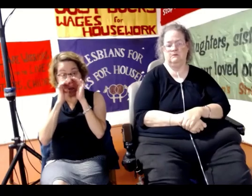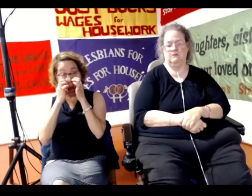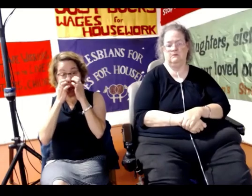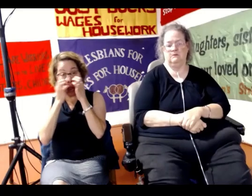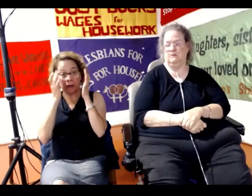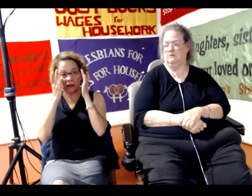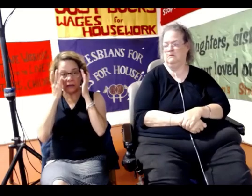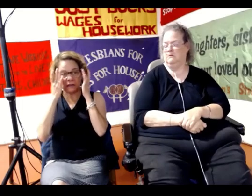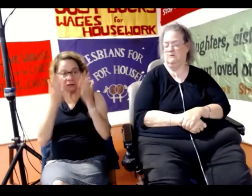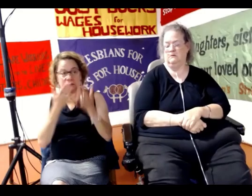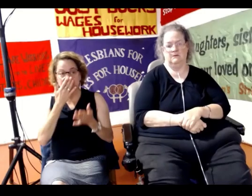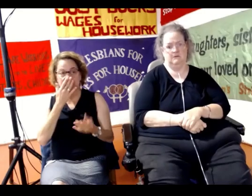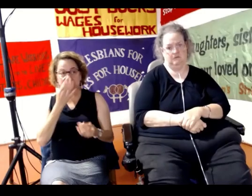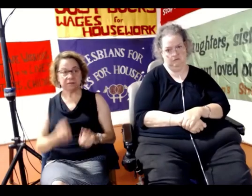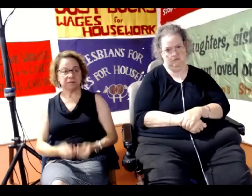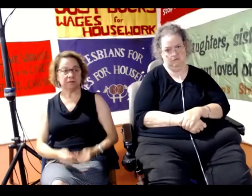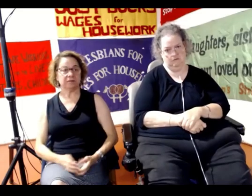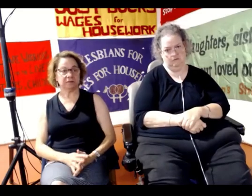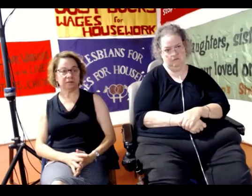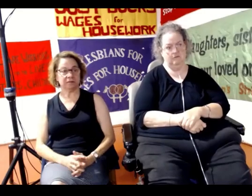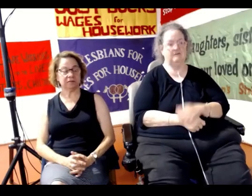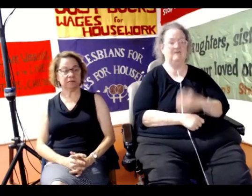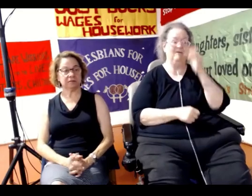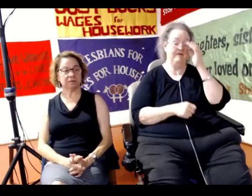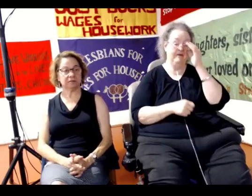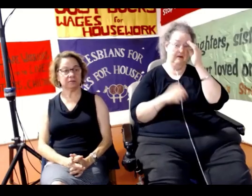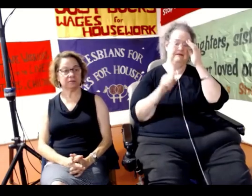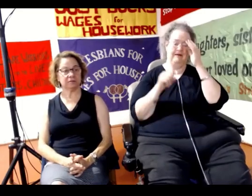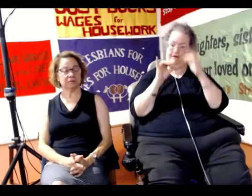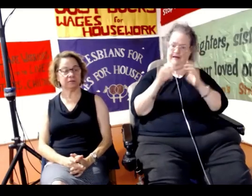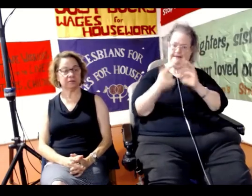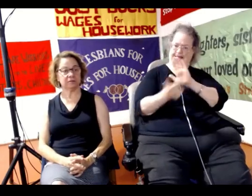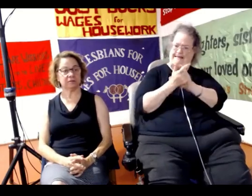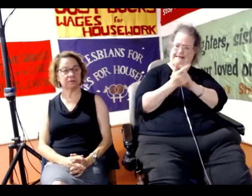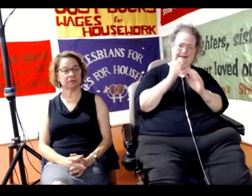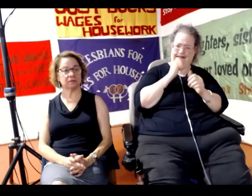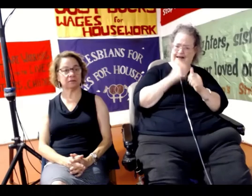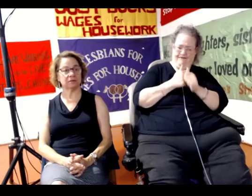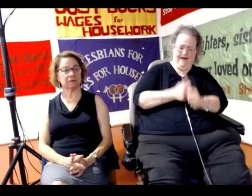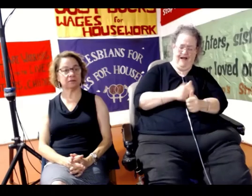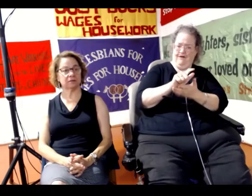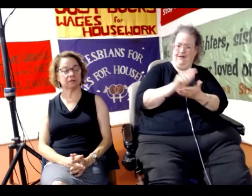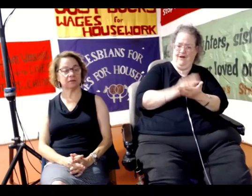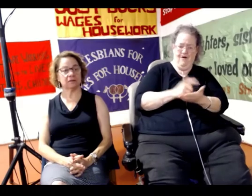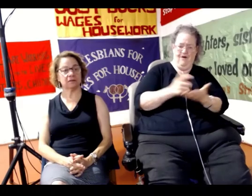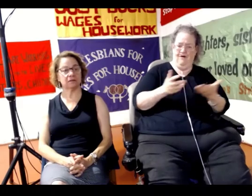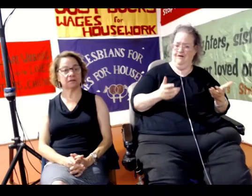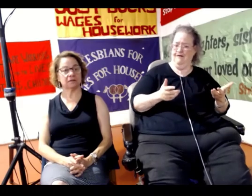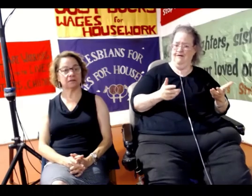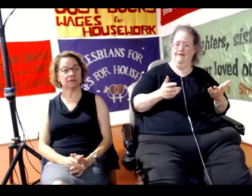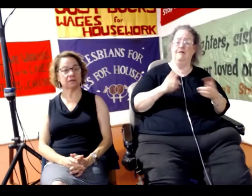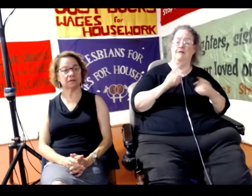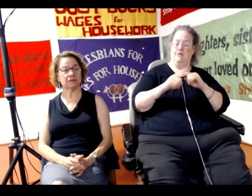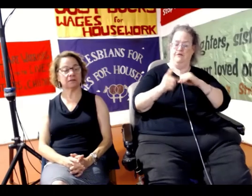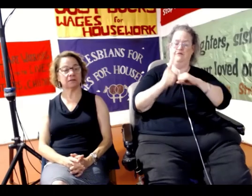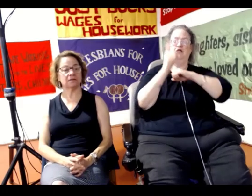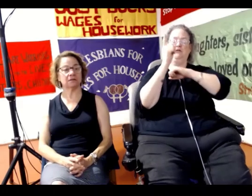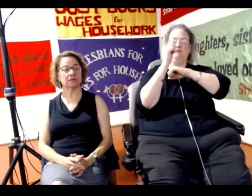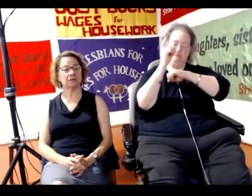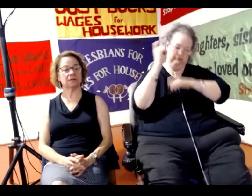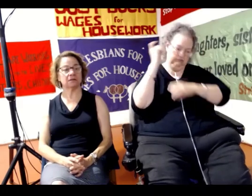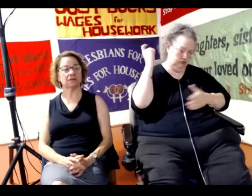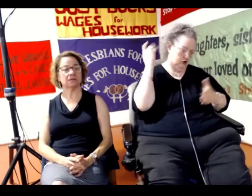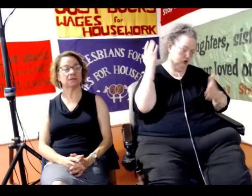So, this is a legal picket, you know, according to the law. They can picket at a particular location, and they were charged for making